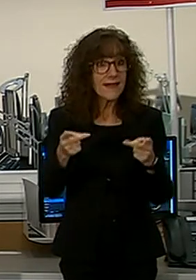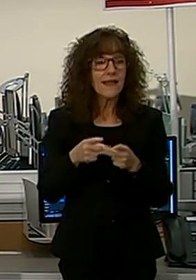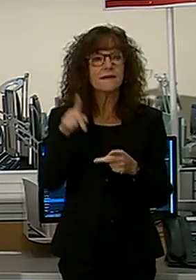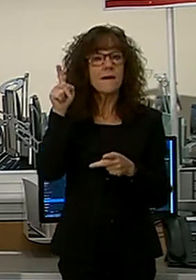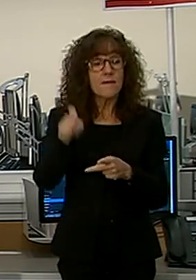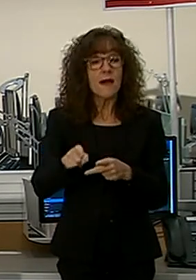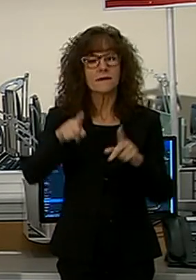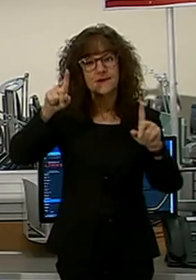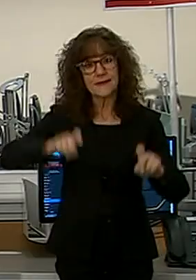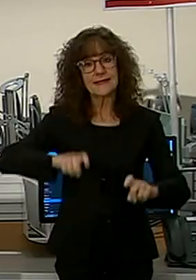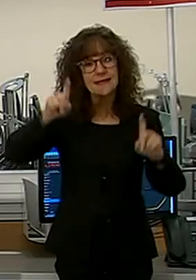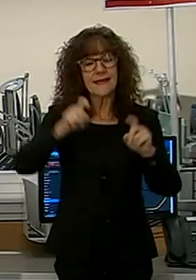to be able to test more individuals.